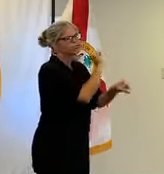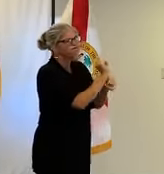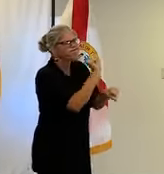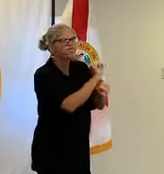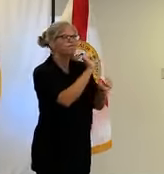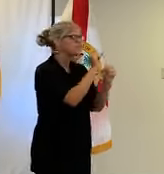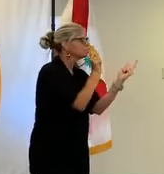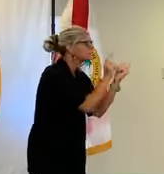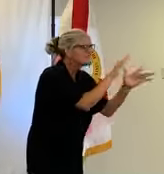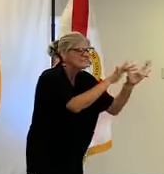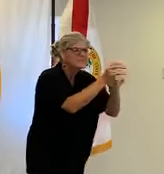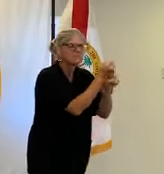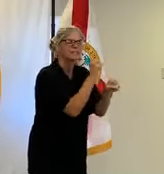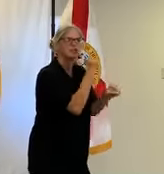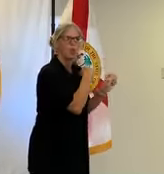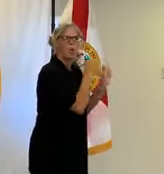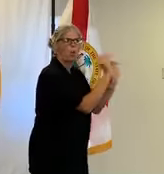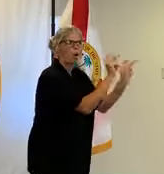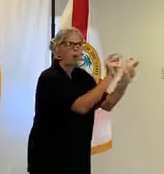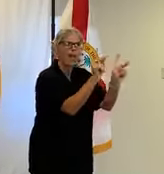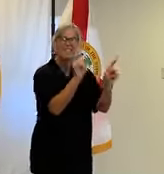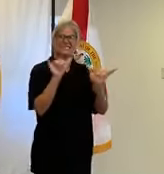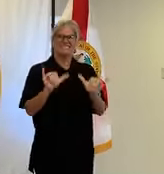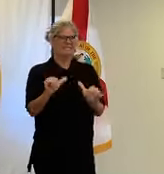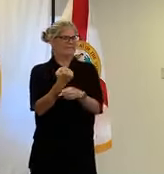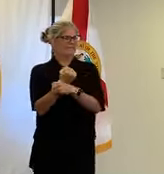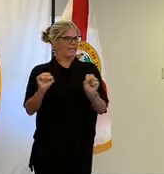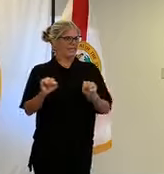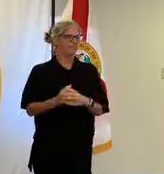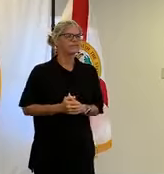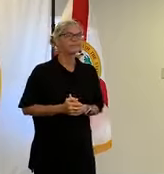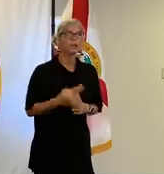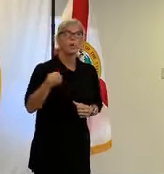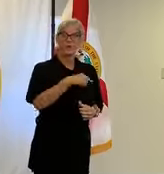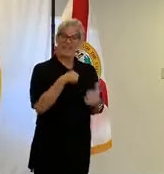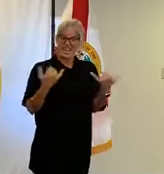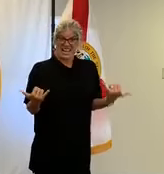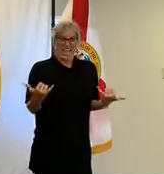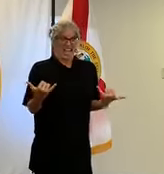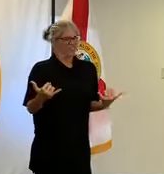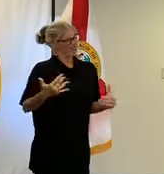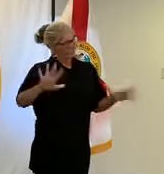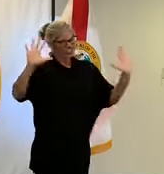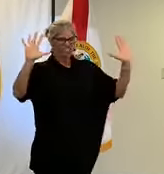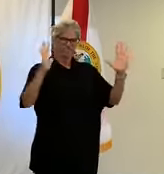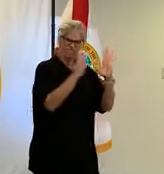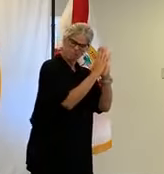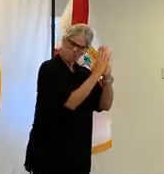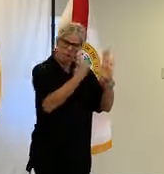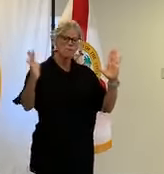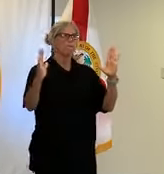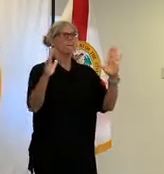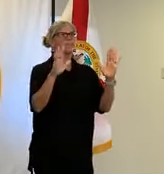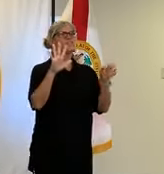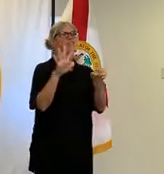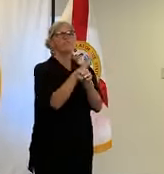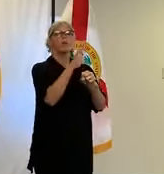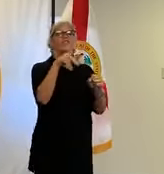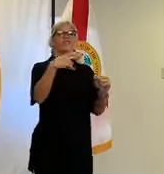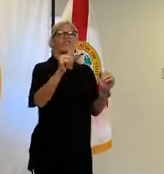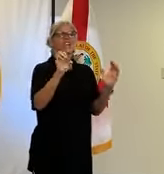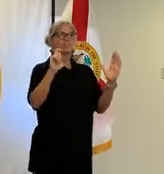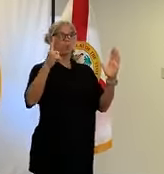us stay safe we are now in full phase one of governor de santis's safe